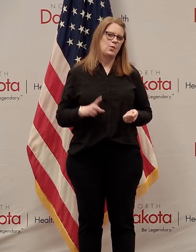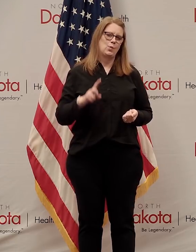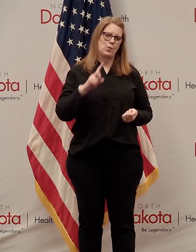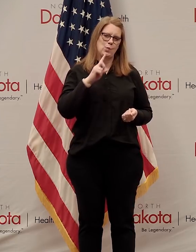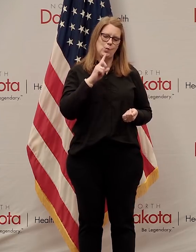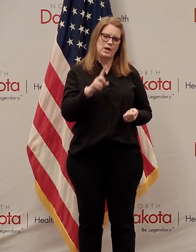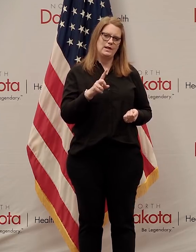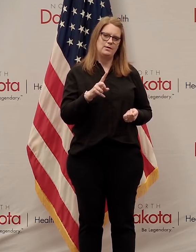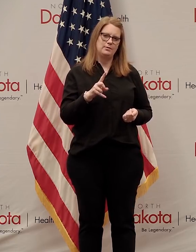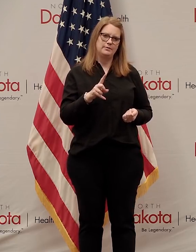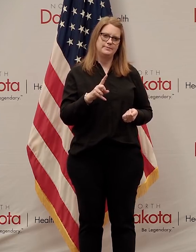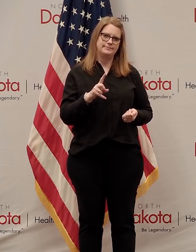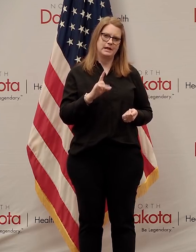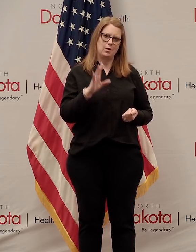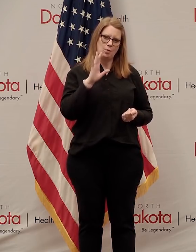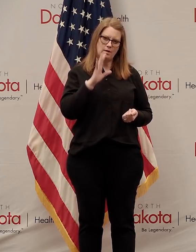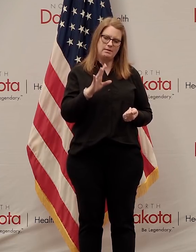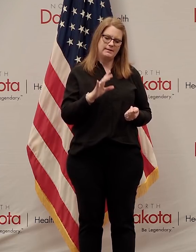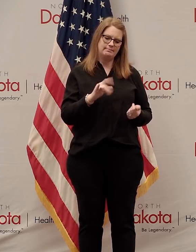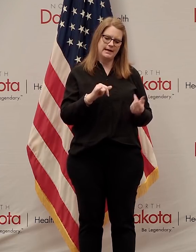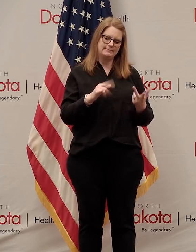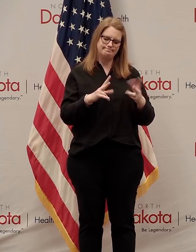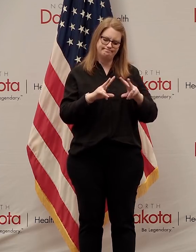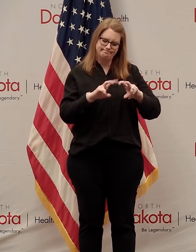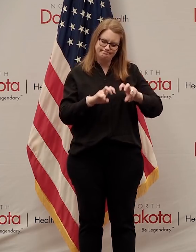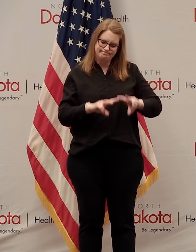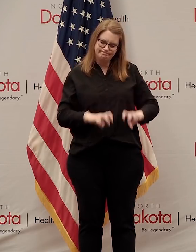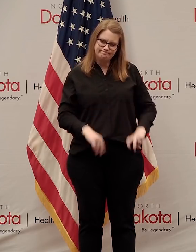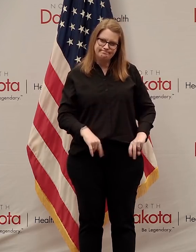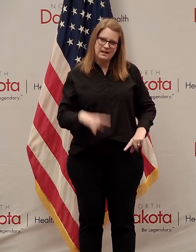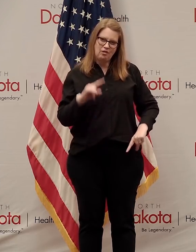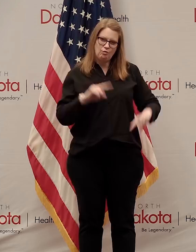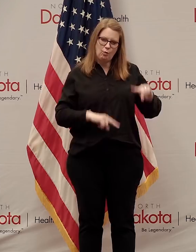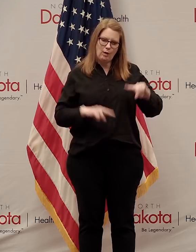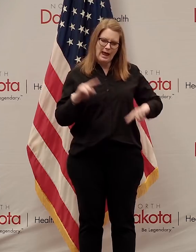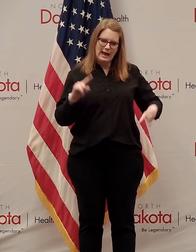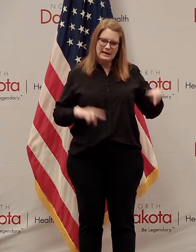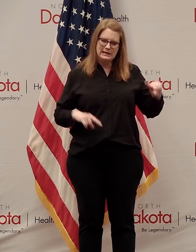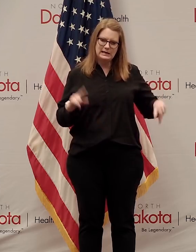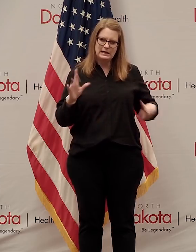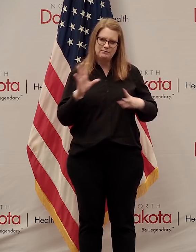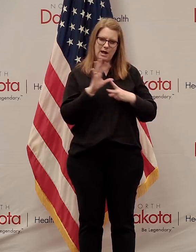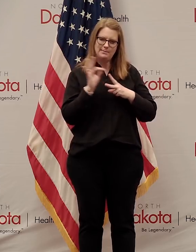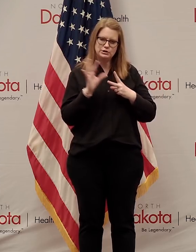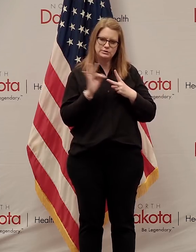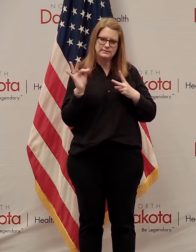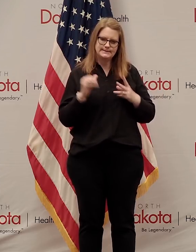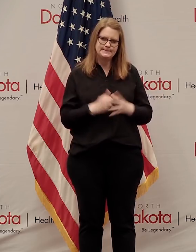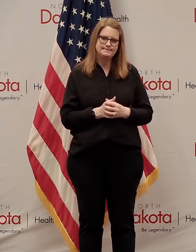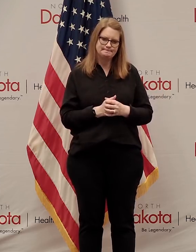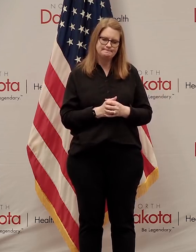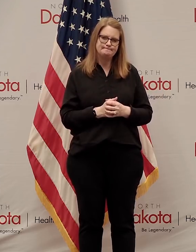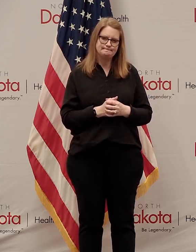look at a variety of options. And we'll be working with the